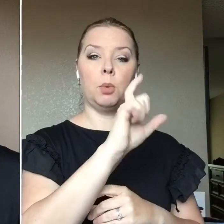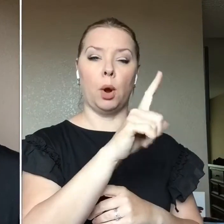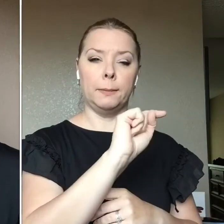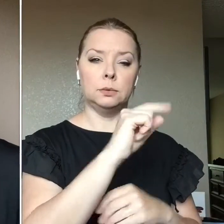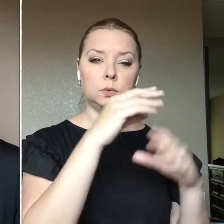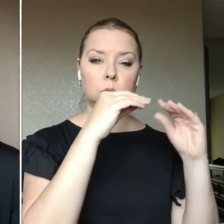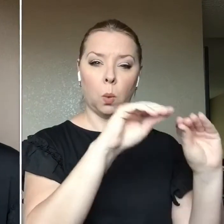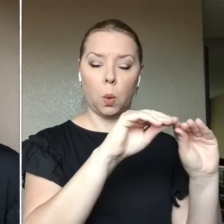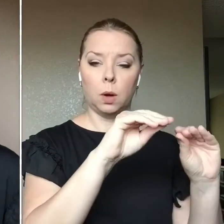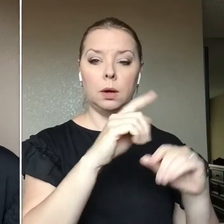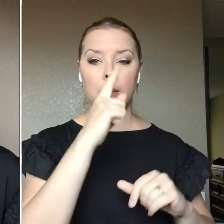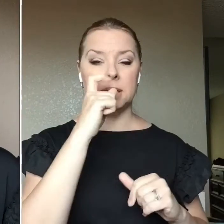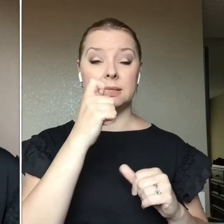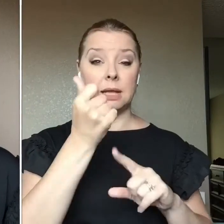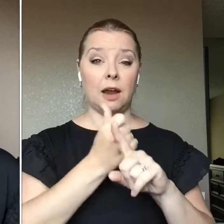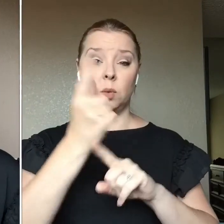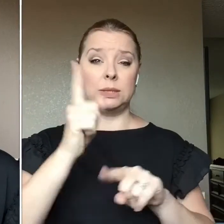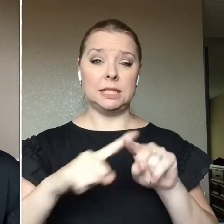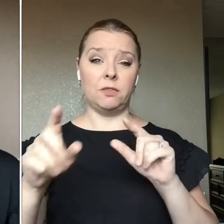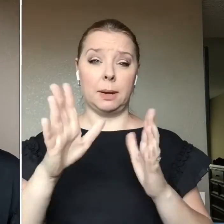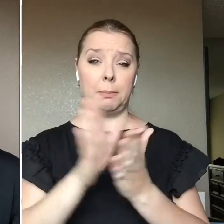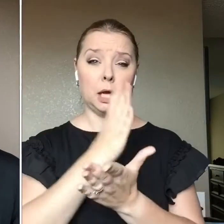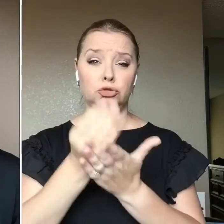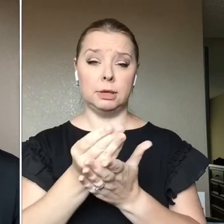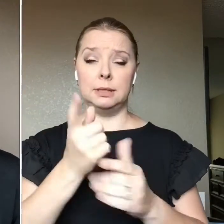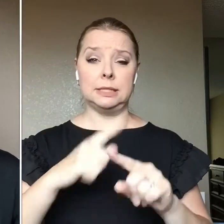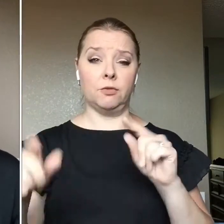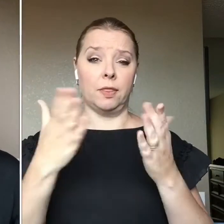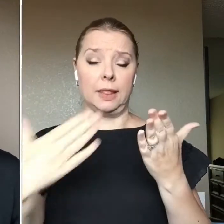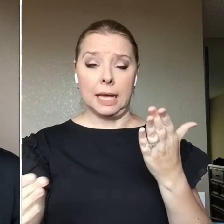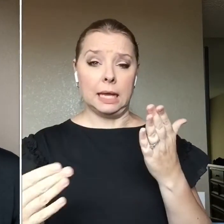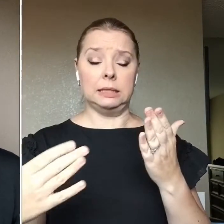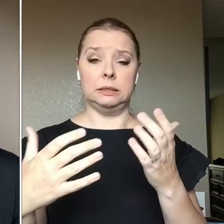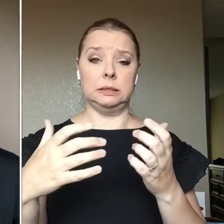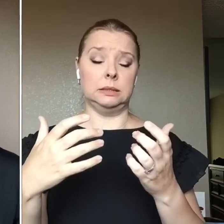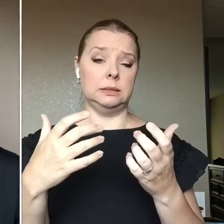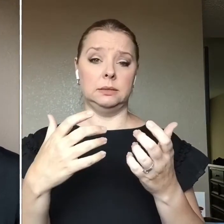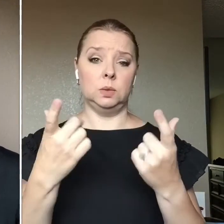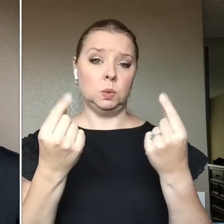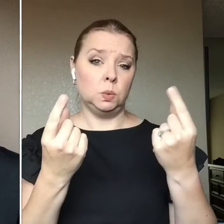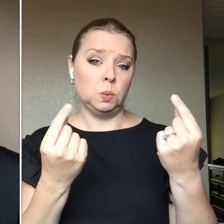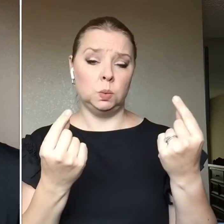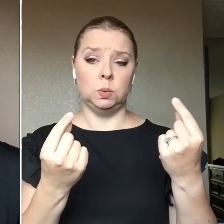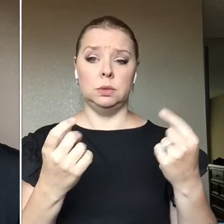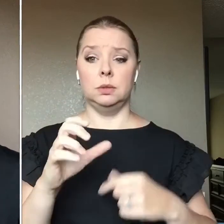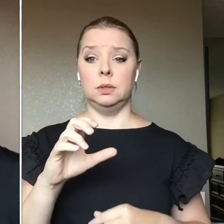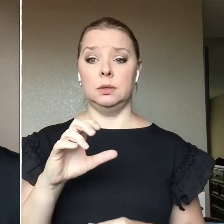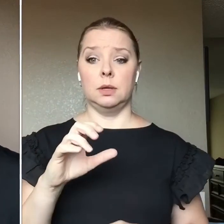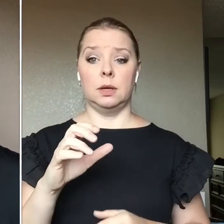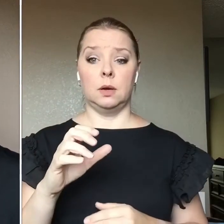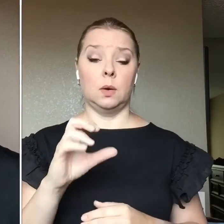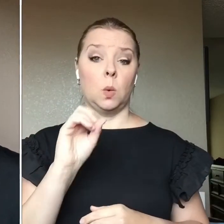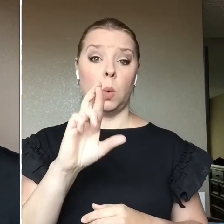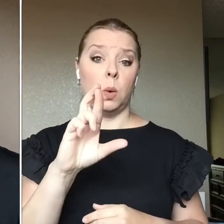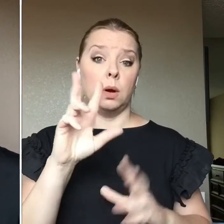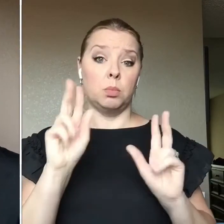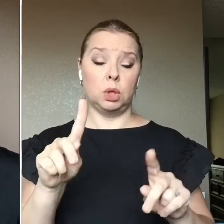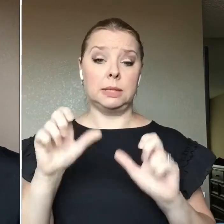Because everyone has A different budget Everyone has different things That they're working on So You know Or Even if somebody Has a great